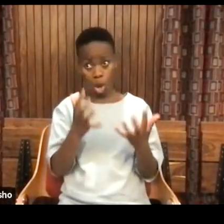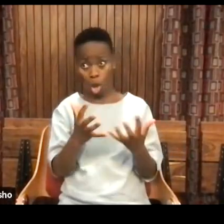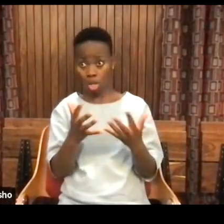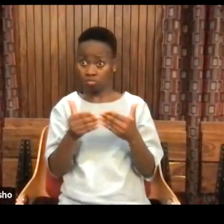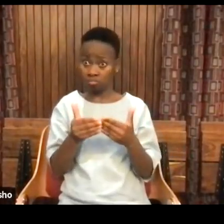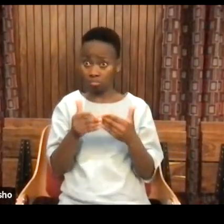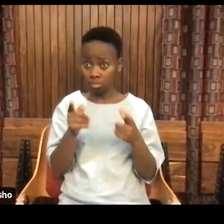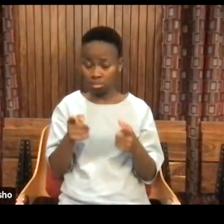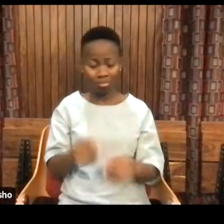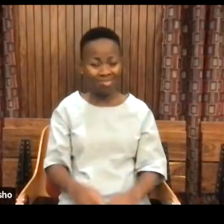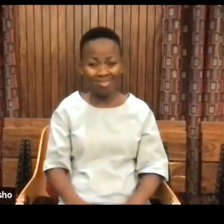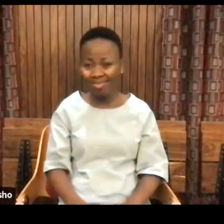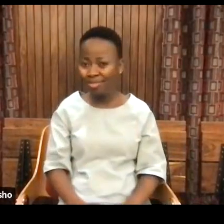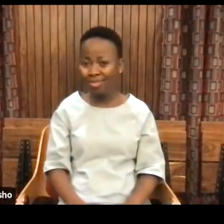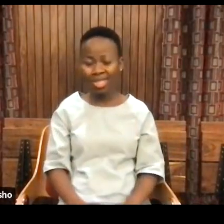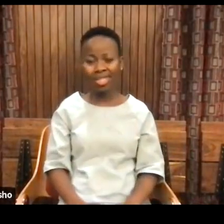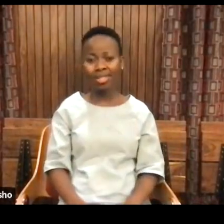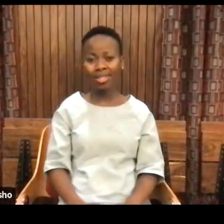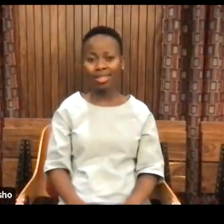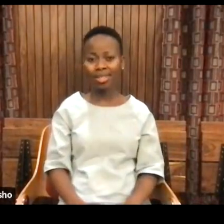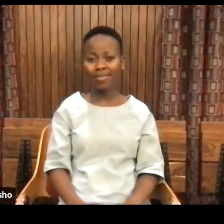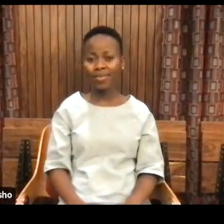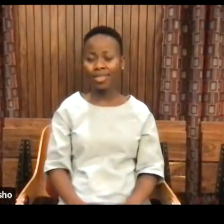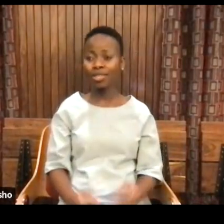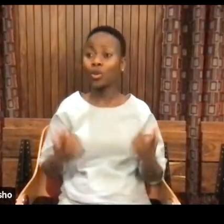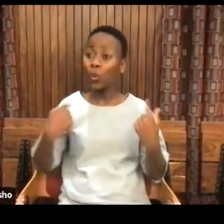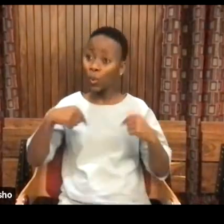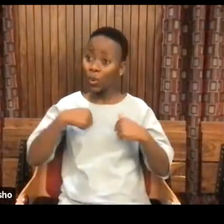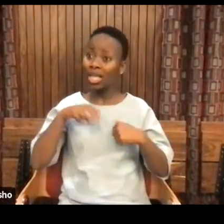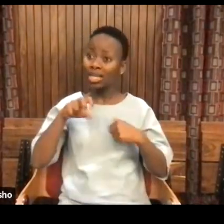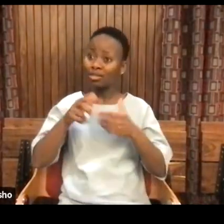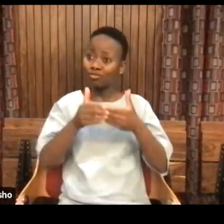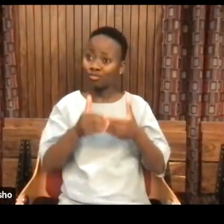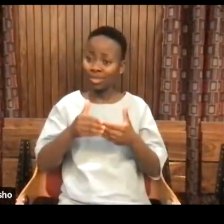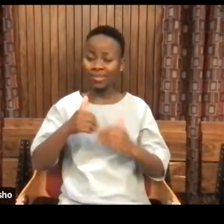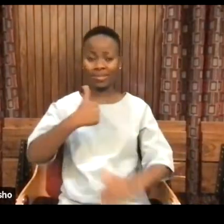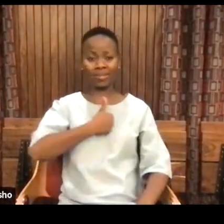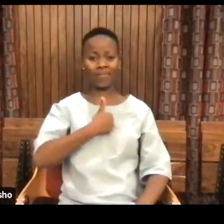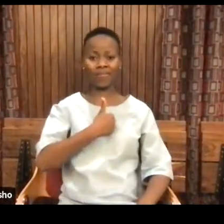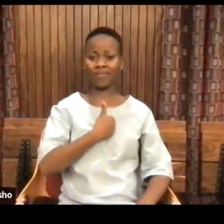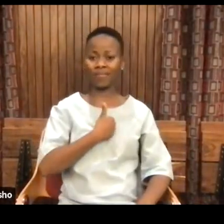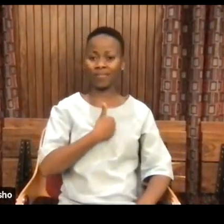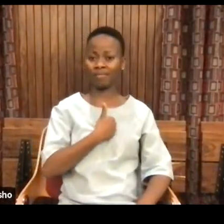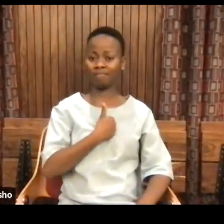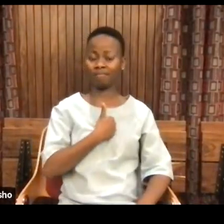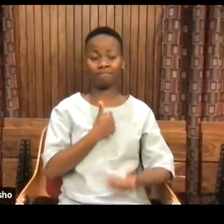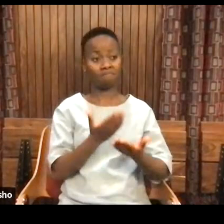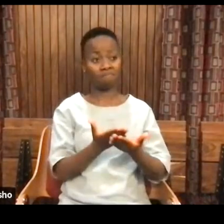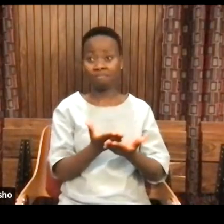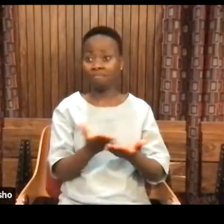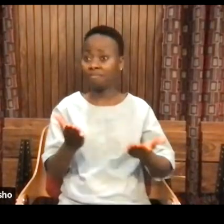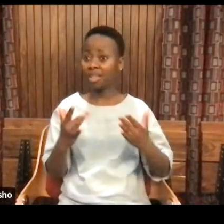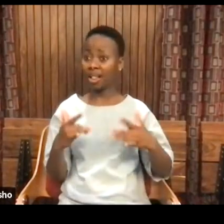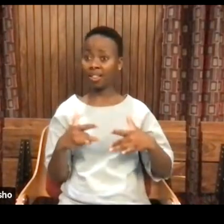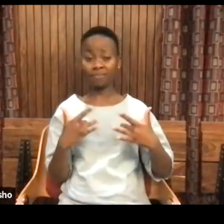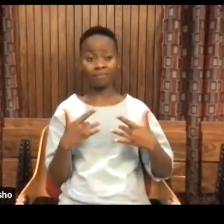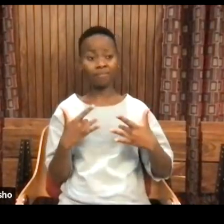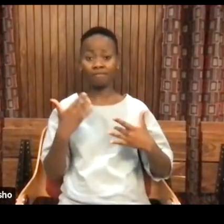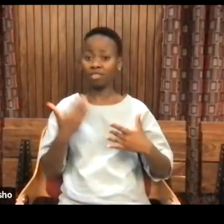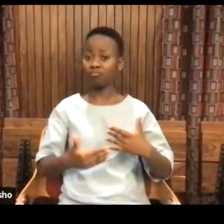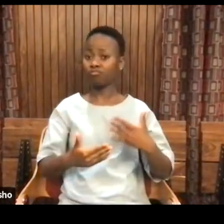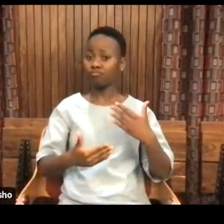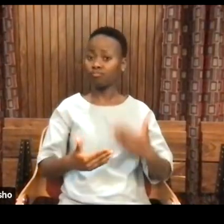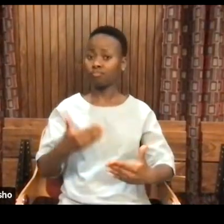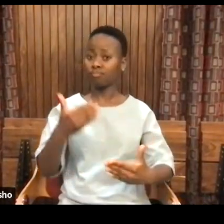all the giving a damn about us comes from us because we can only live, we can only